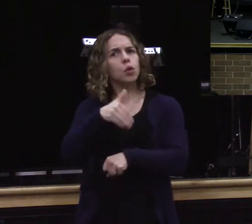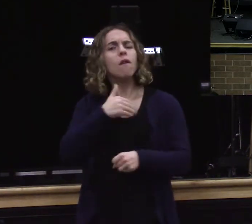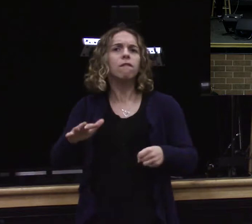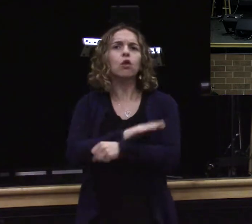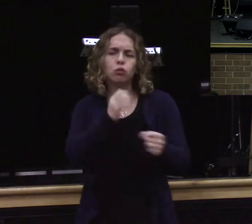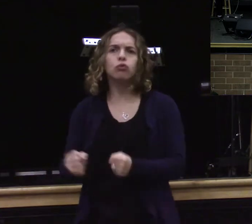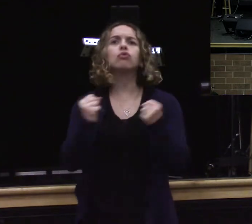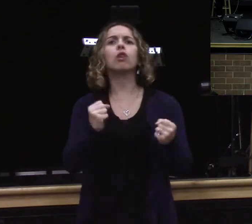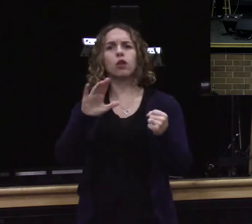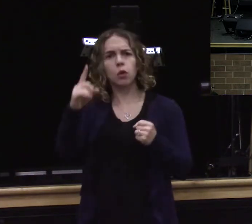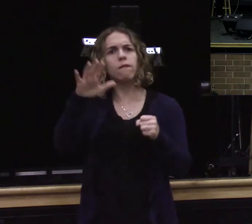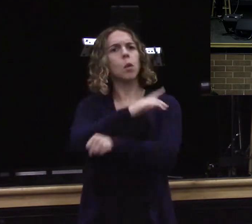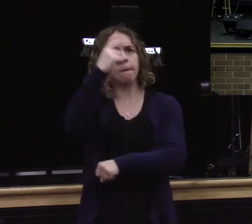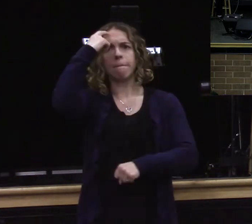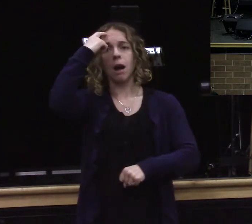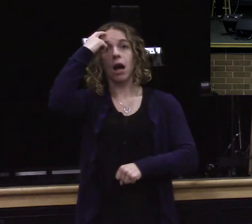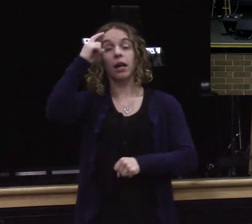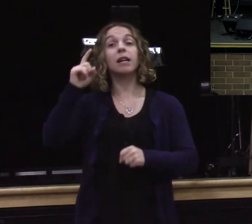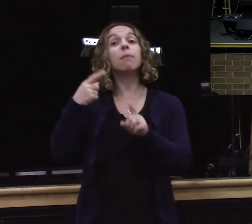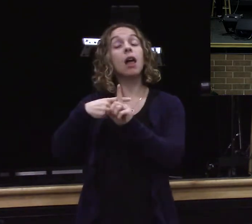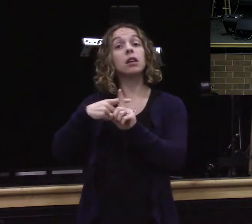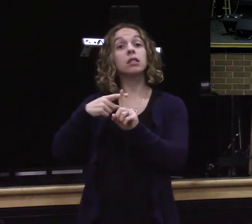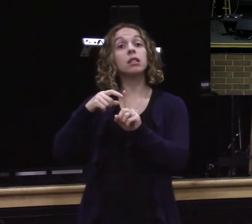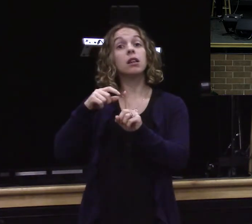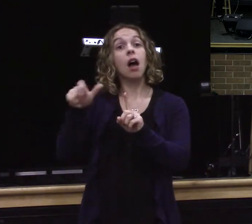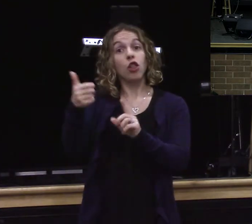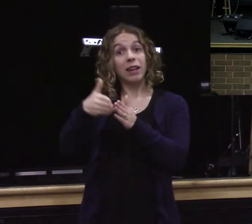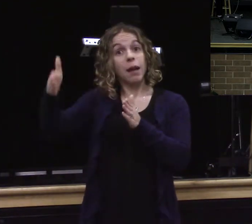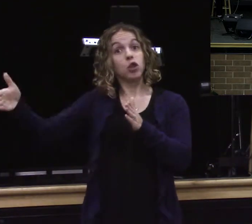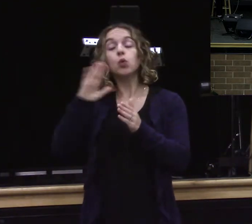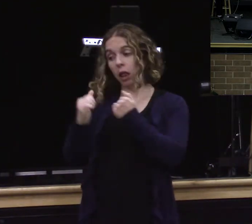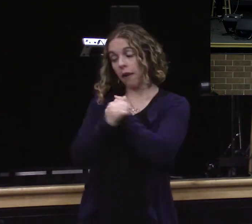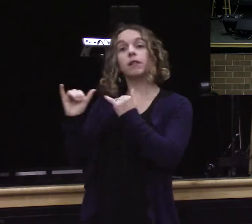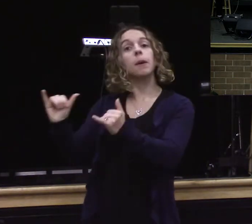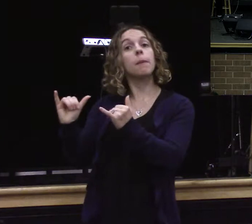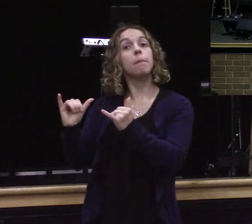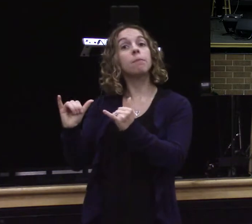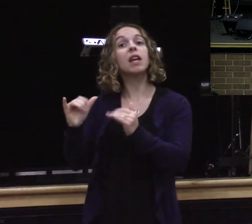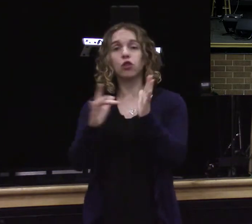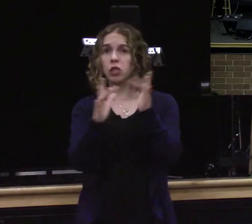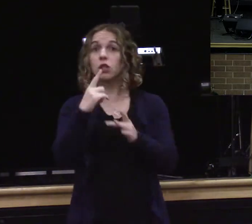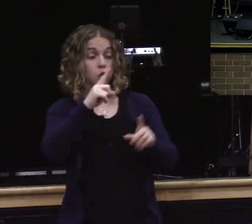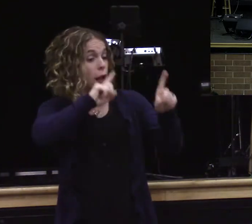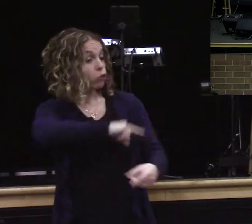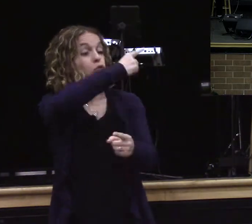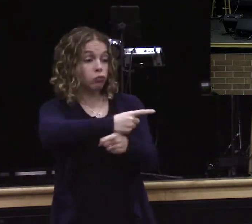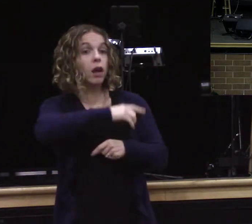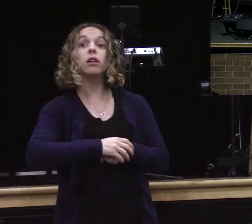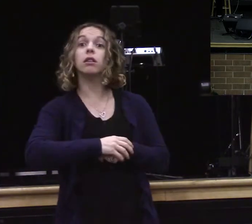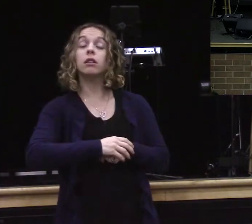all your strength. With all your mind. And your neighbor as yourself. And he said to him. You have answered correctly.